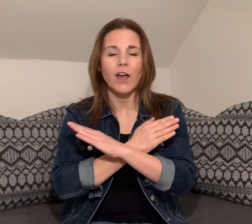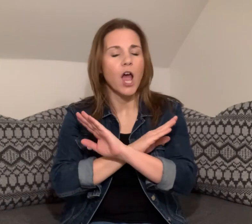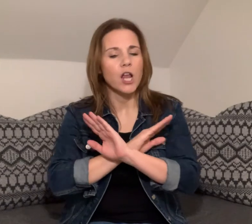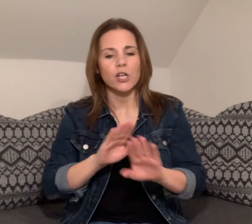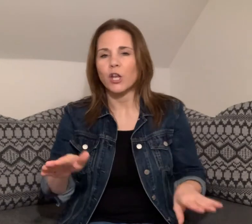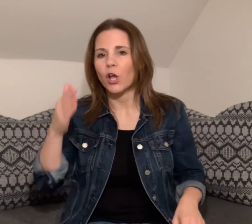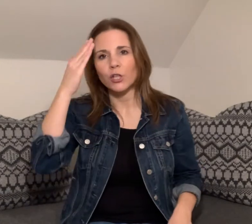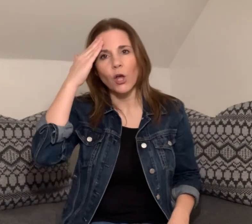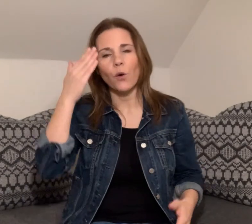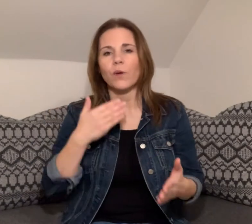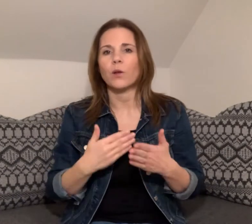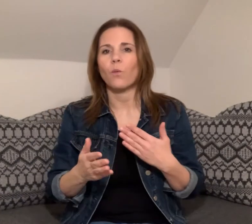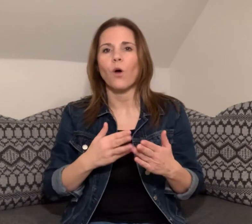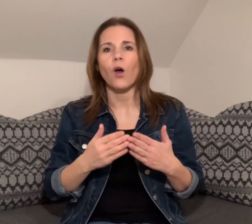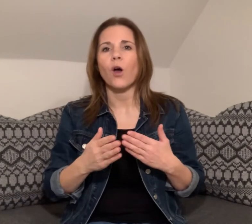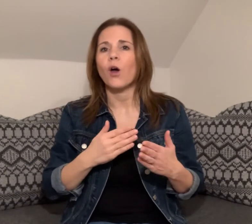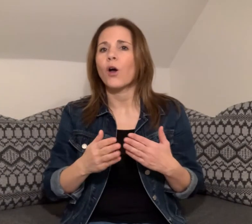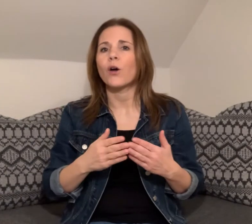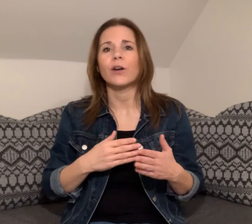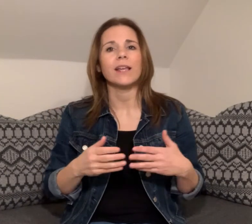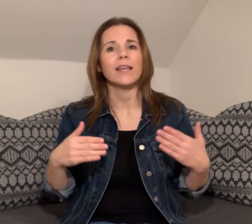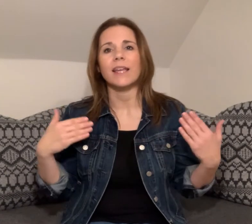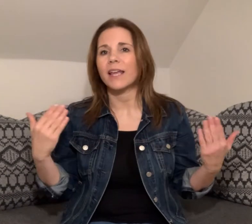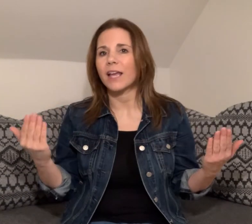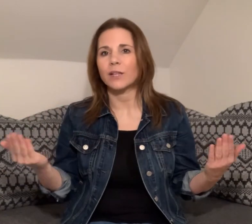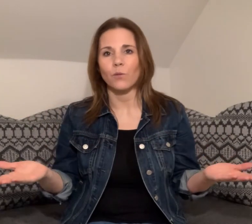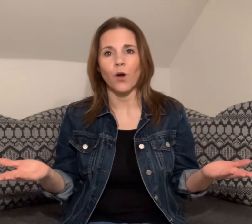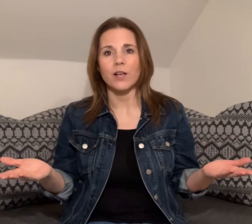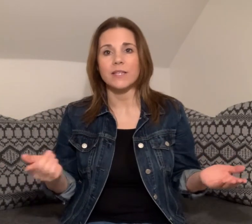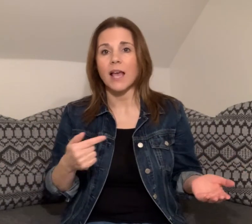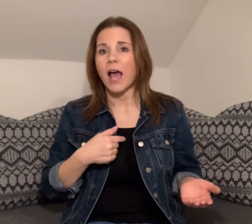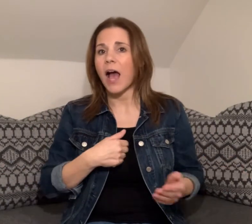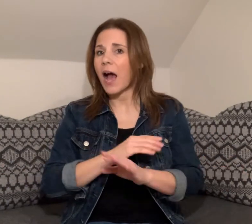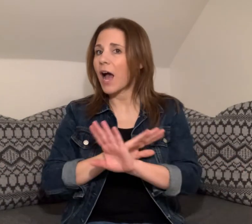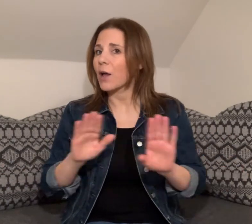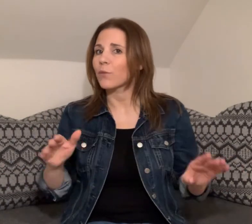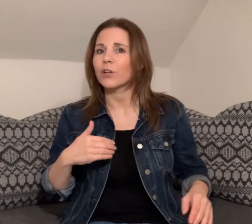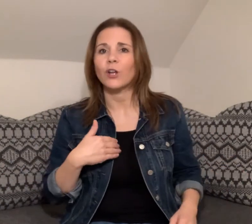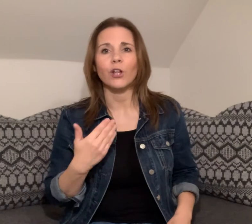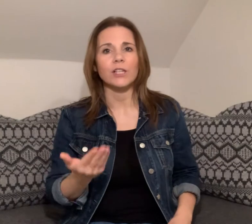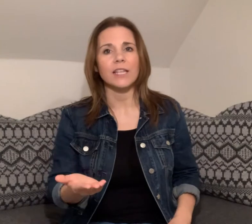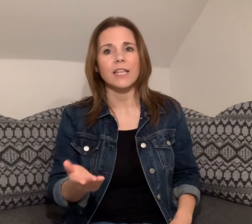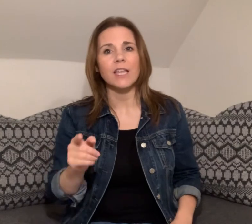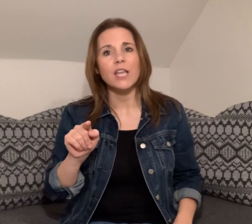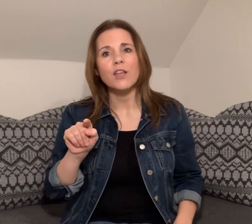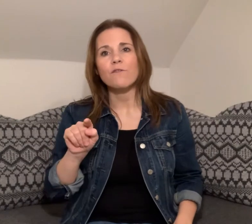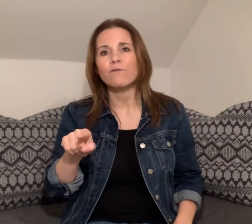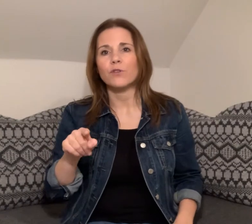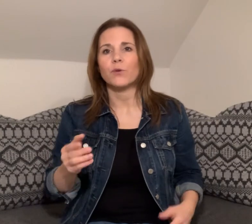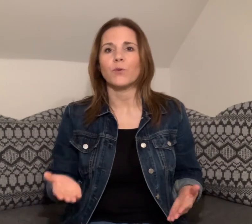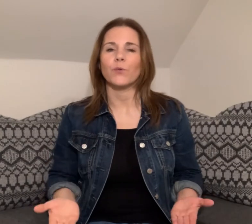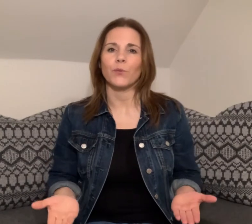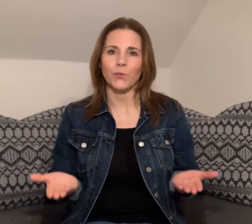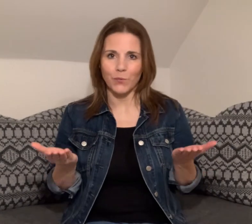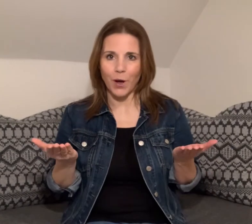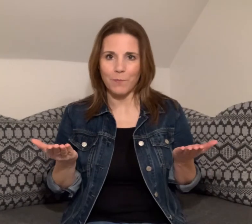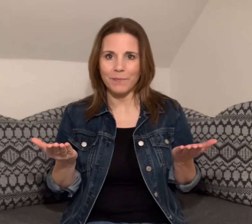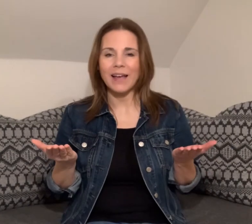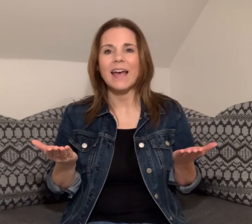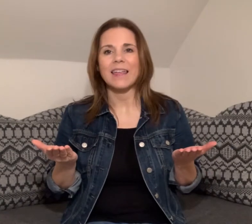Not knowing what it was I will not give you up